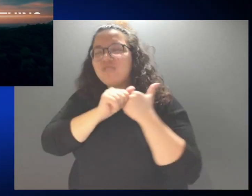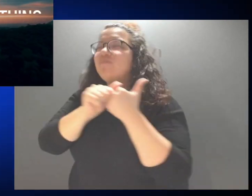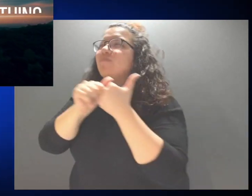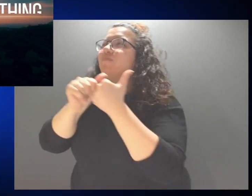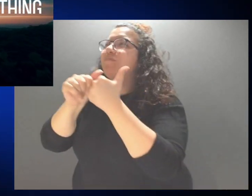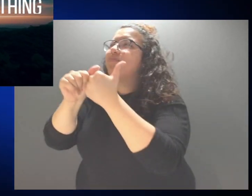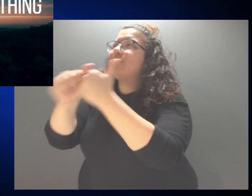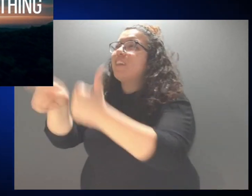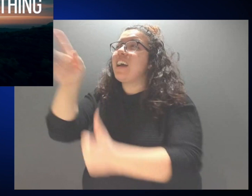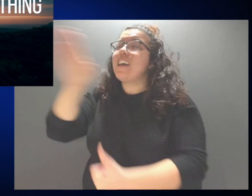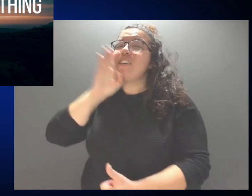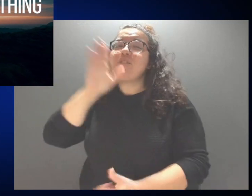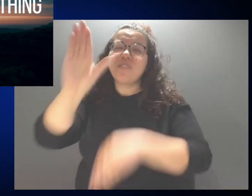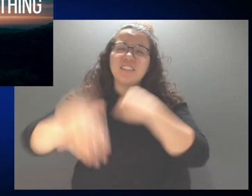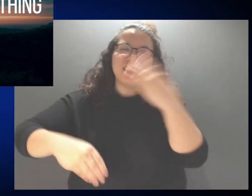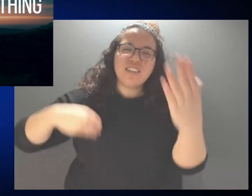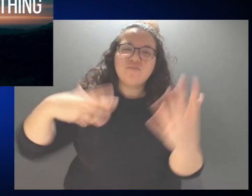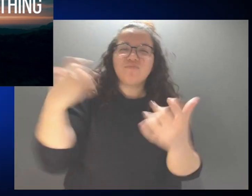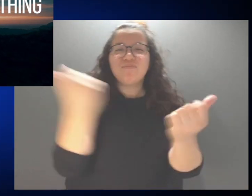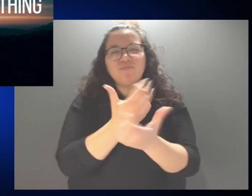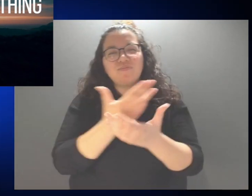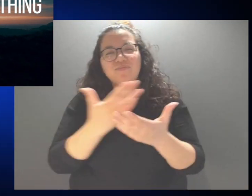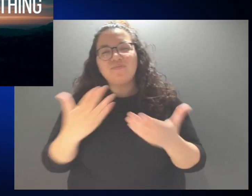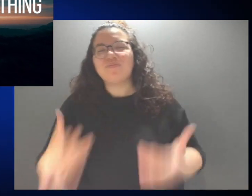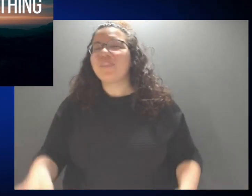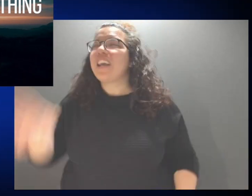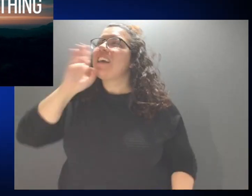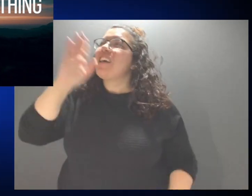He'll give you everything.